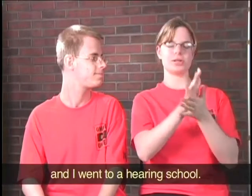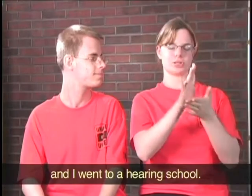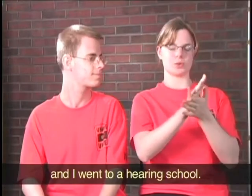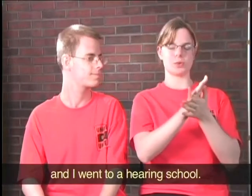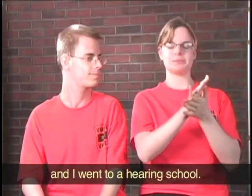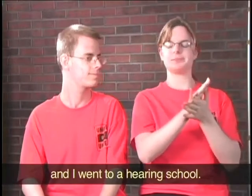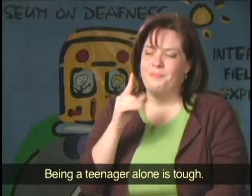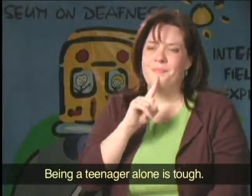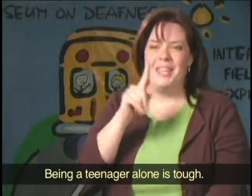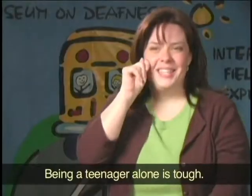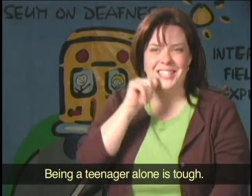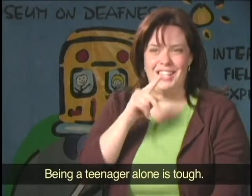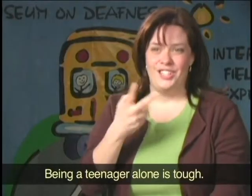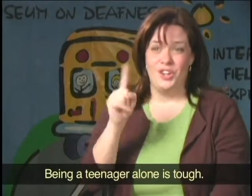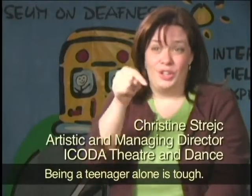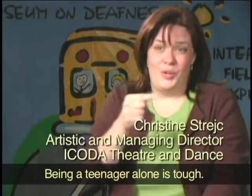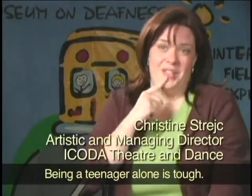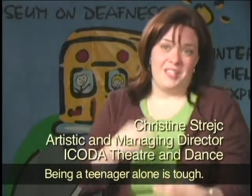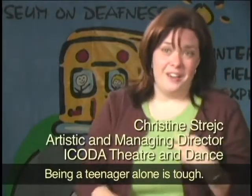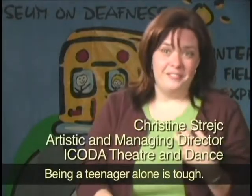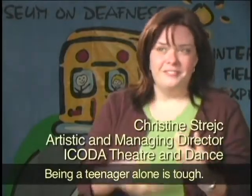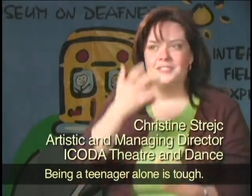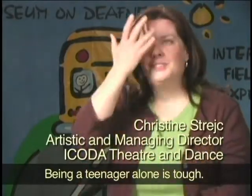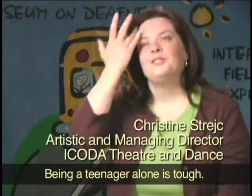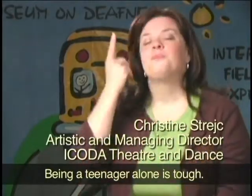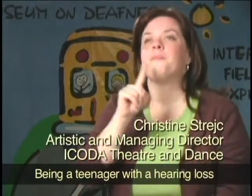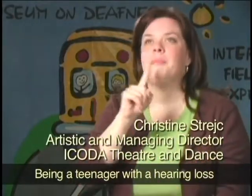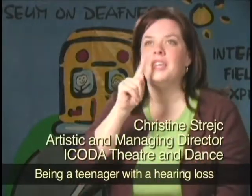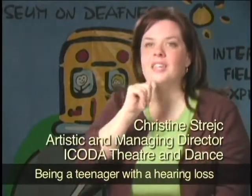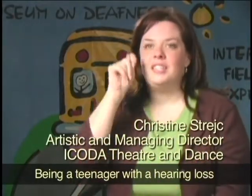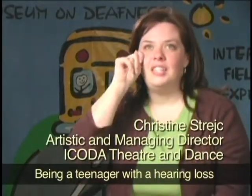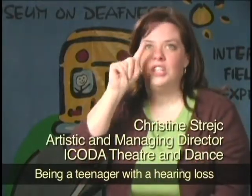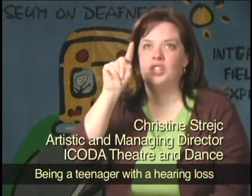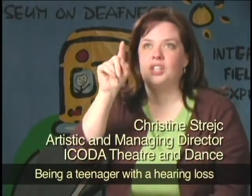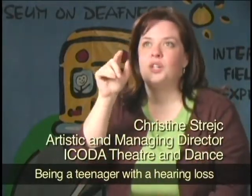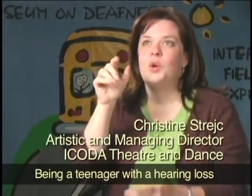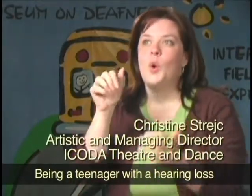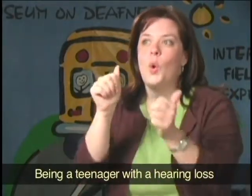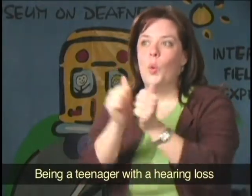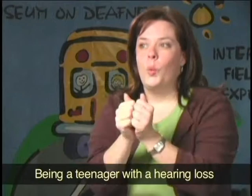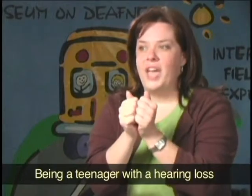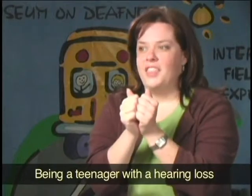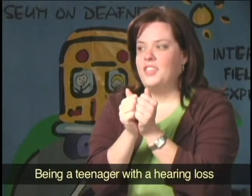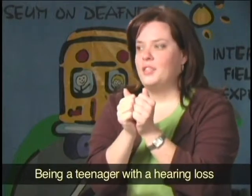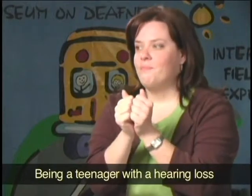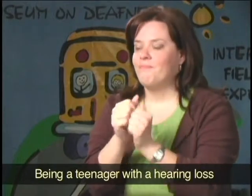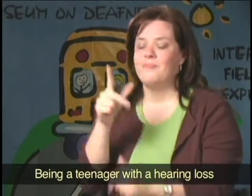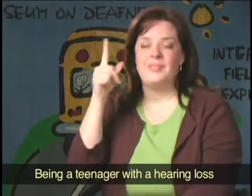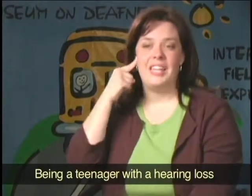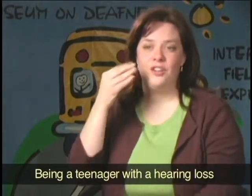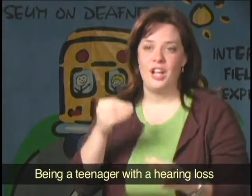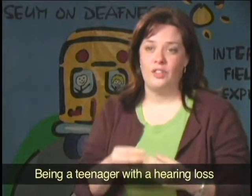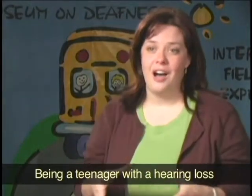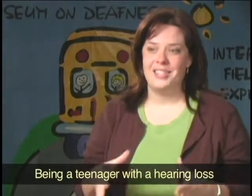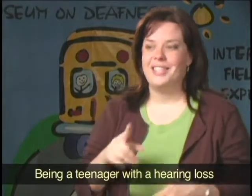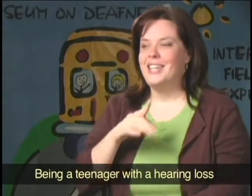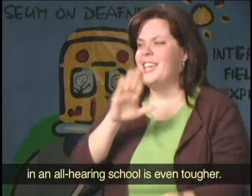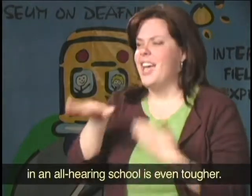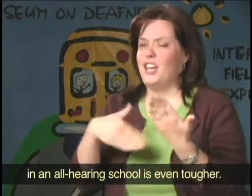school. Being a teenager alone is tough. Being a teenager with a hearing loss in an